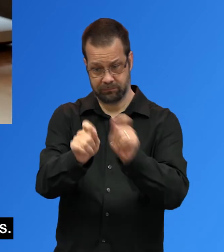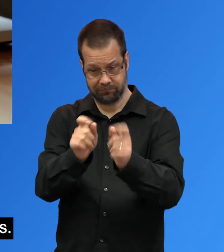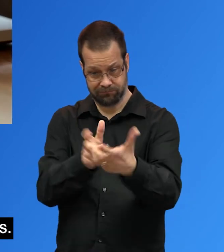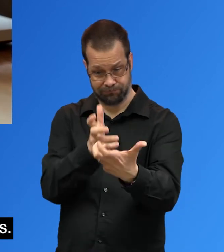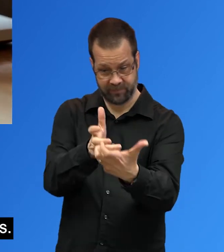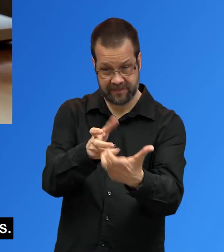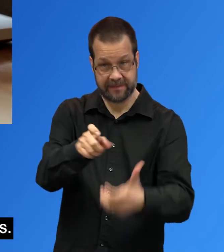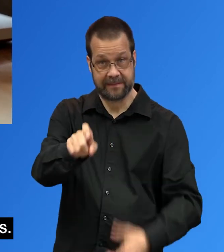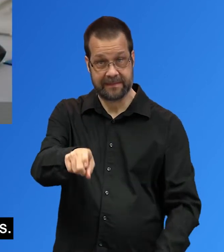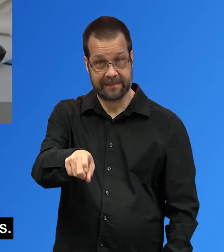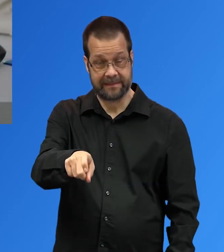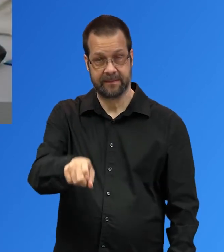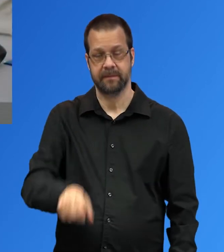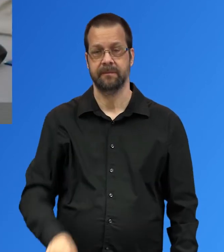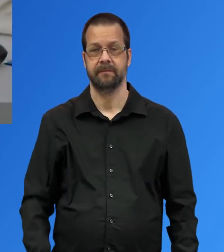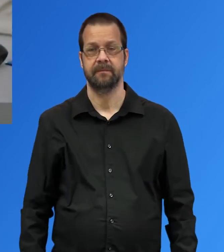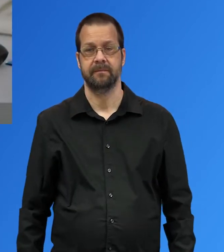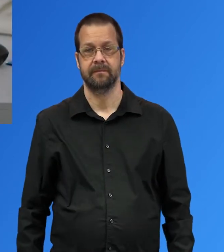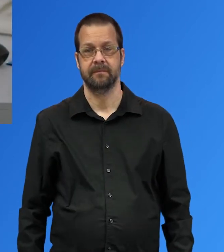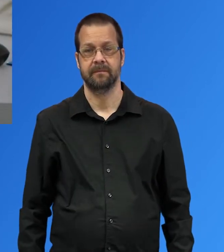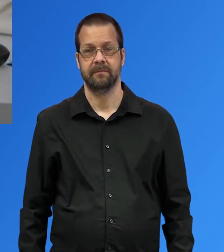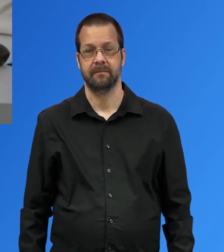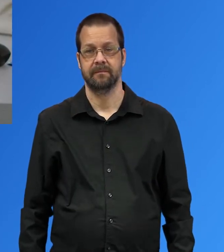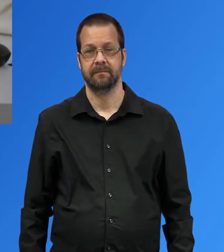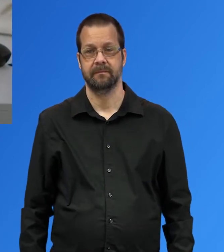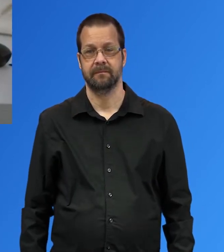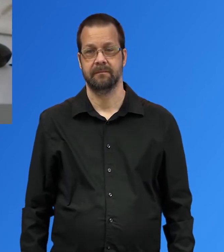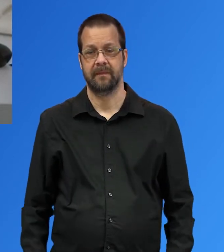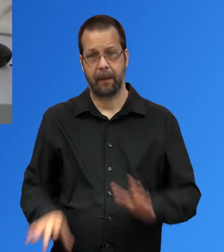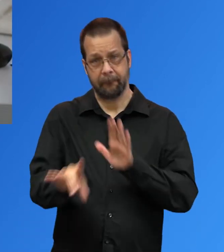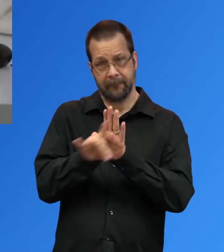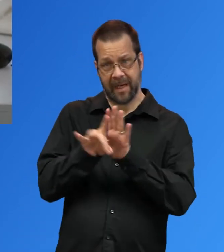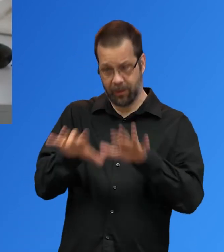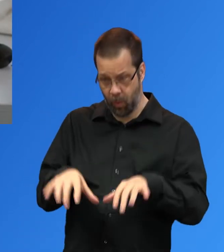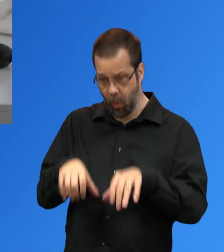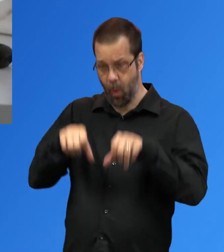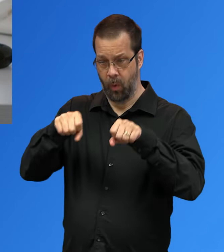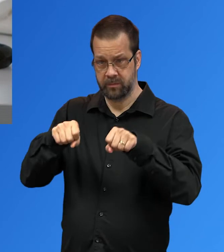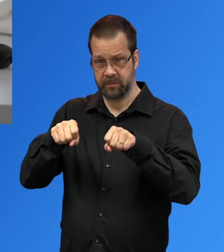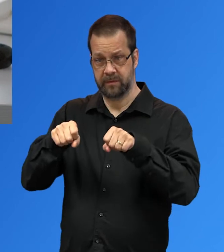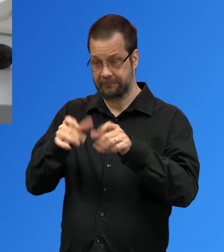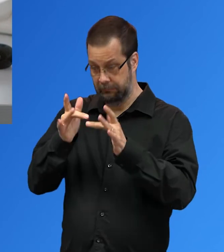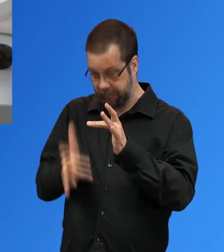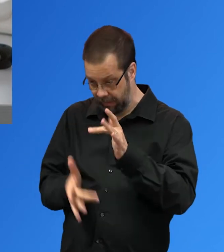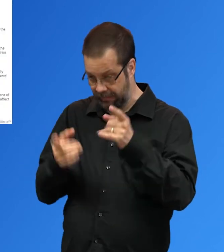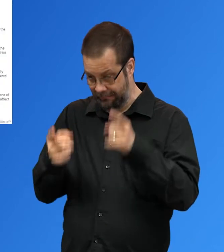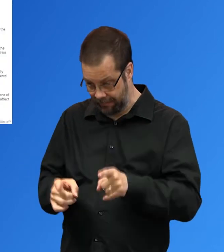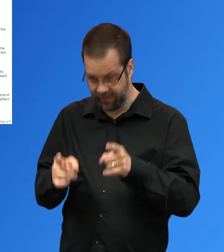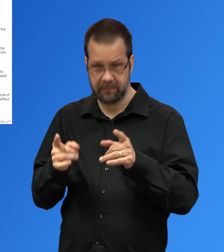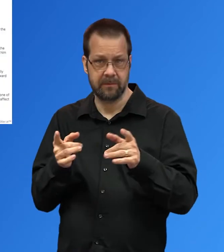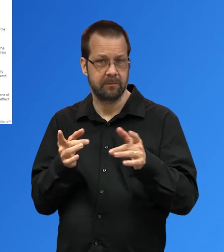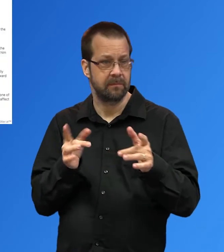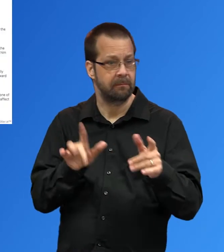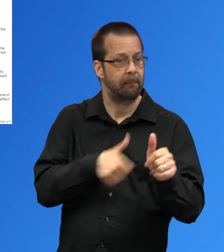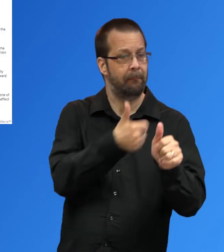participants Designate a co-host who can take over in case the host loses the connection Schedule captionists and